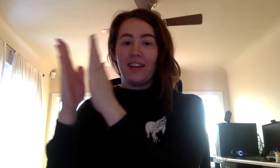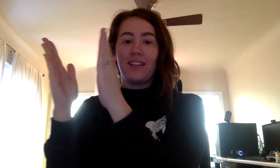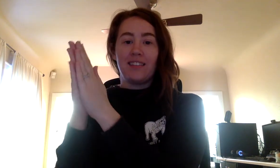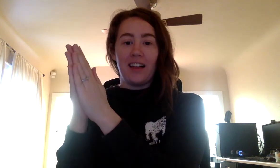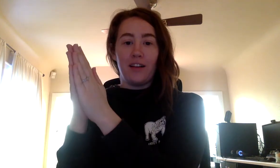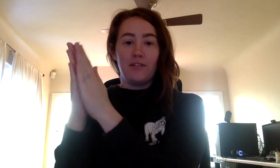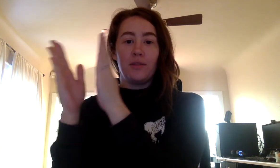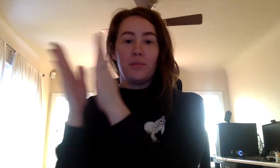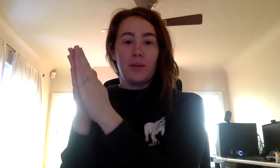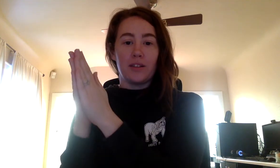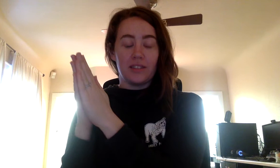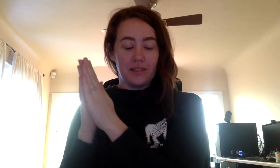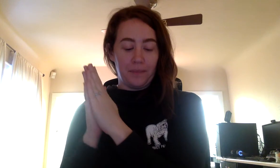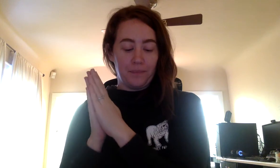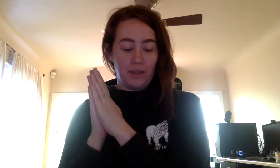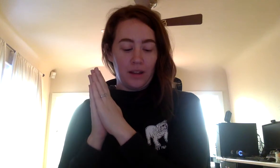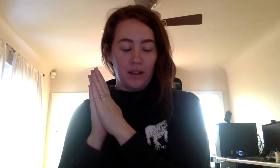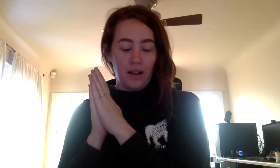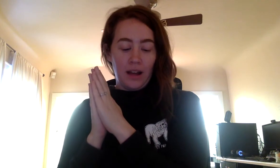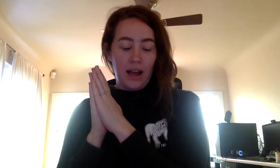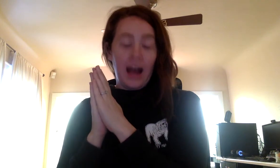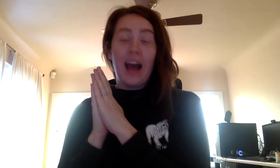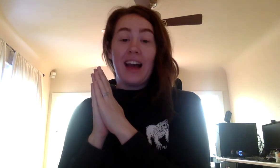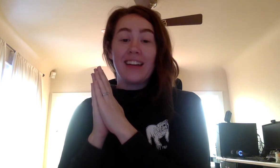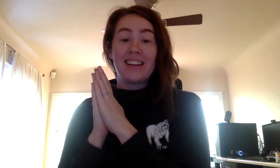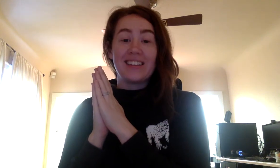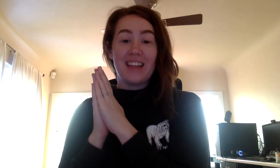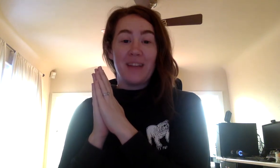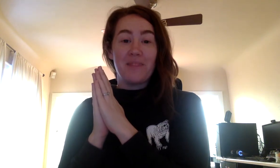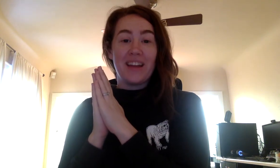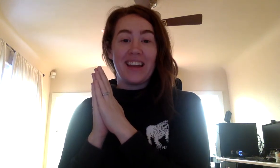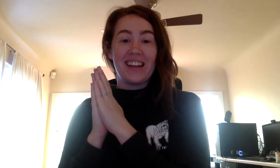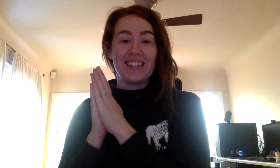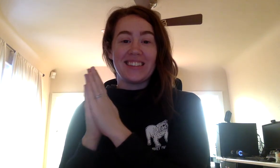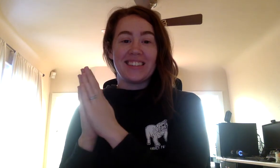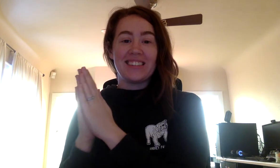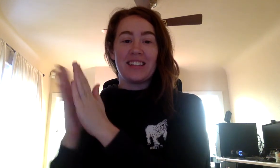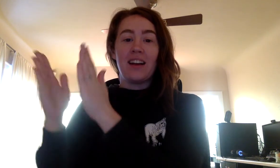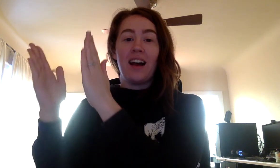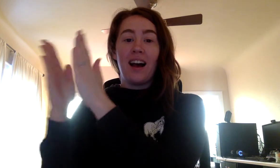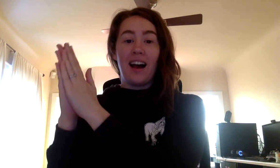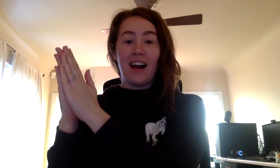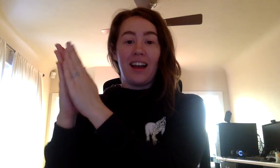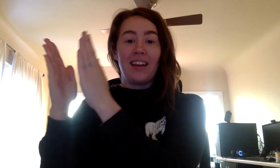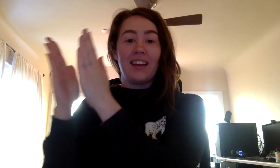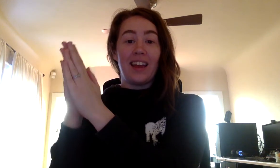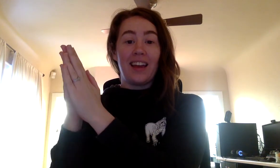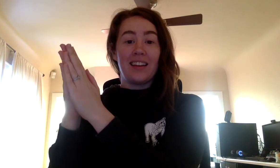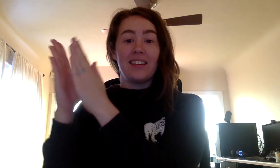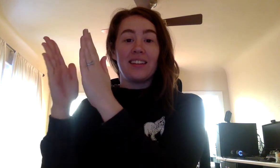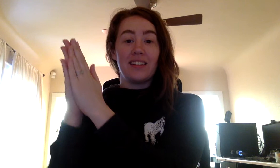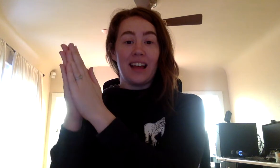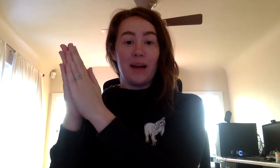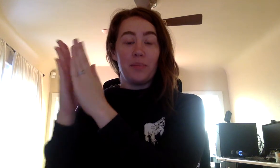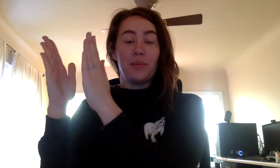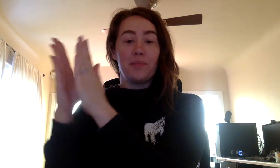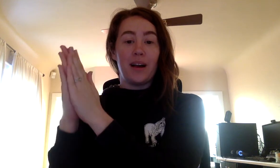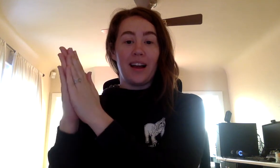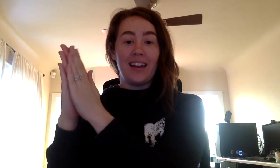love books. I can clap my hands. I can clap my